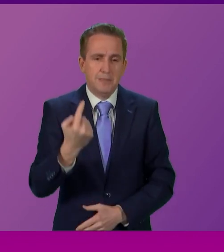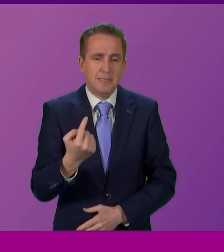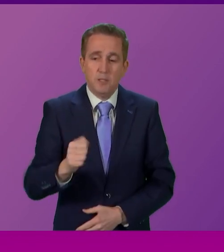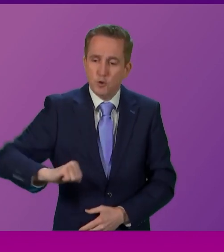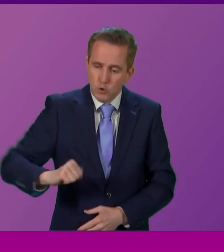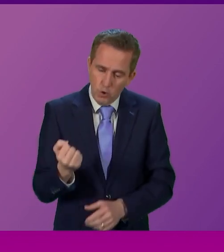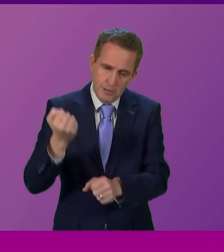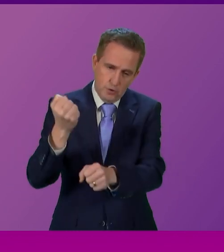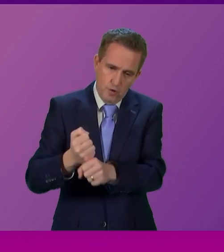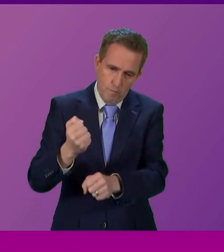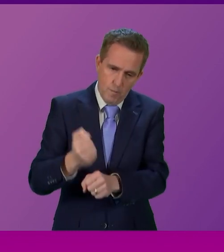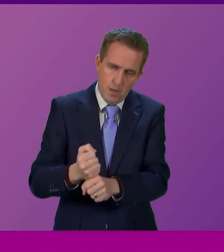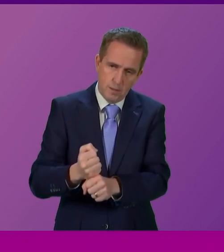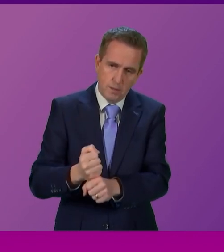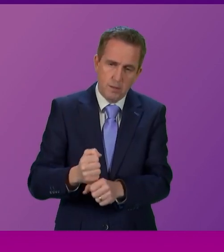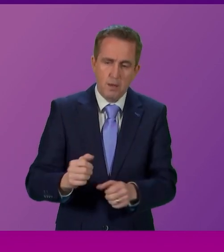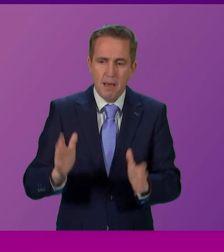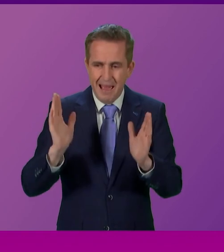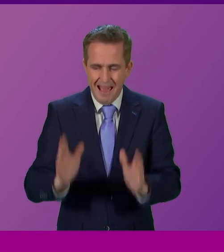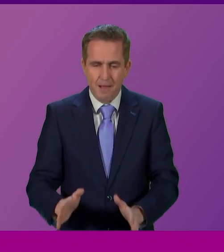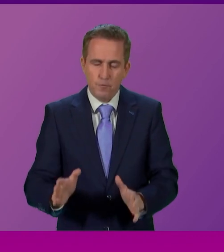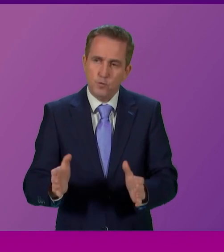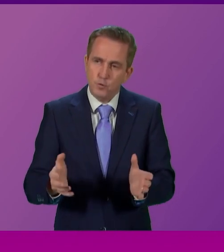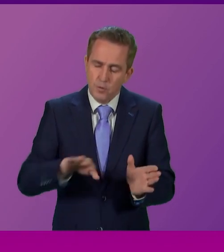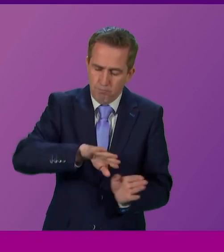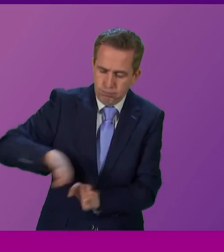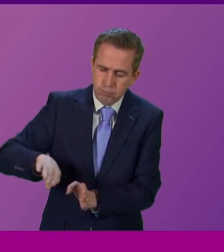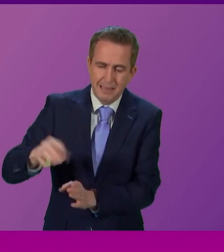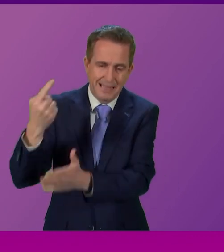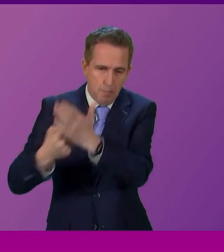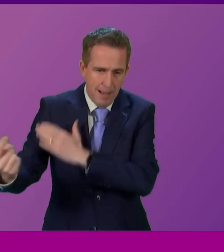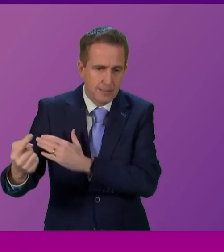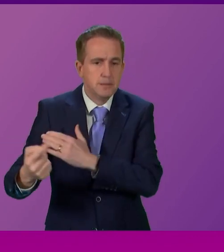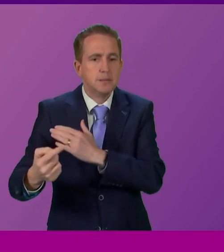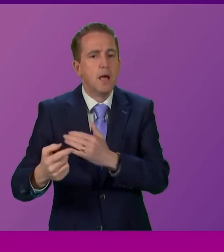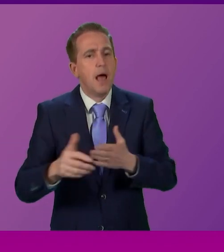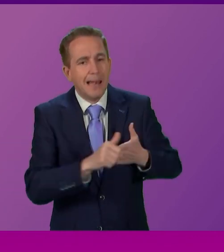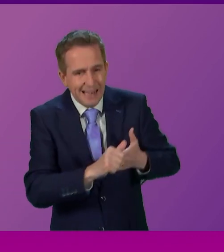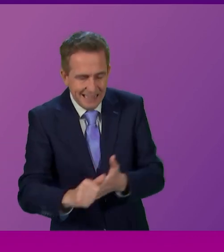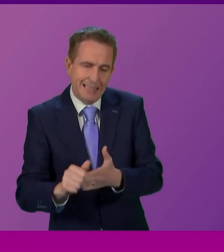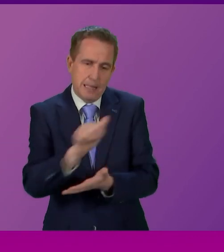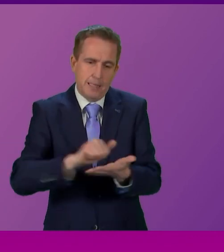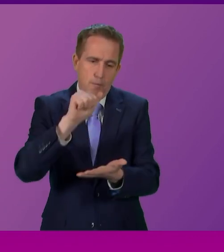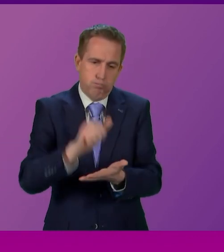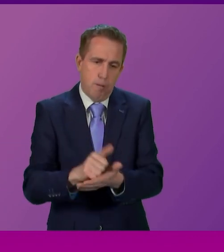must stop acting like a pressure group for independence, and more like the Government it's supposed to be.